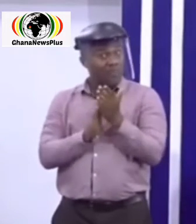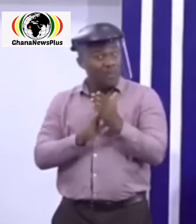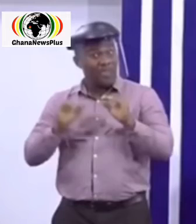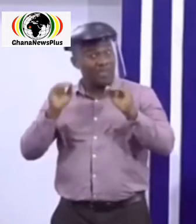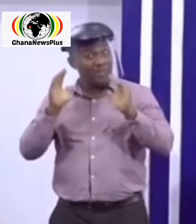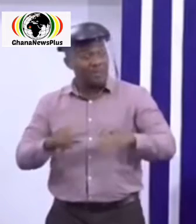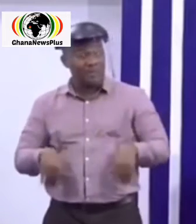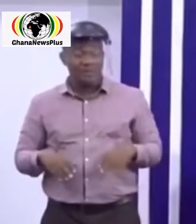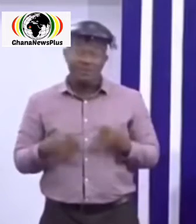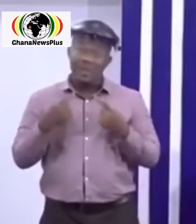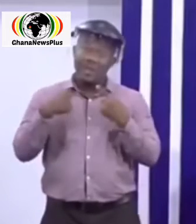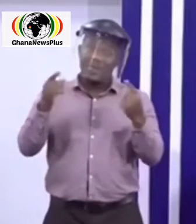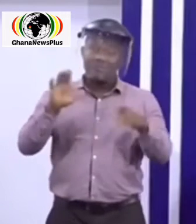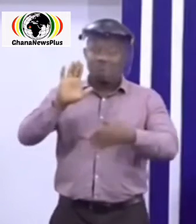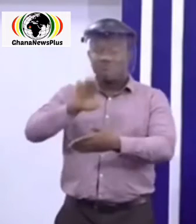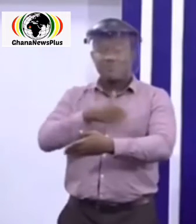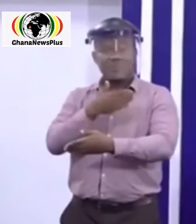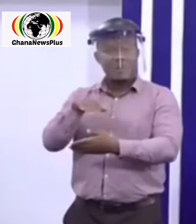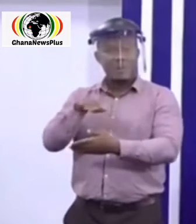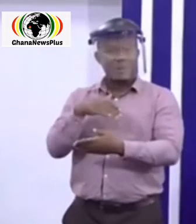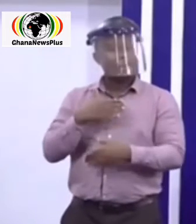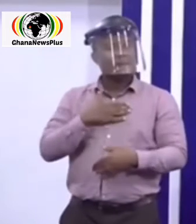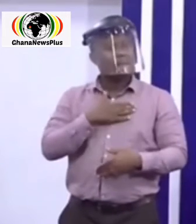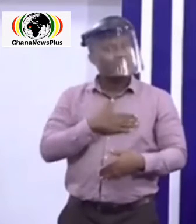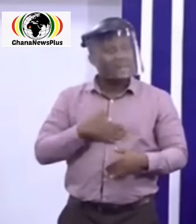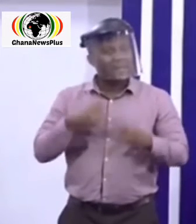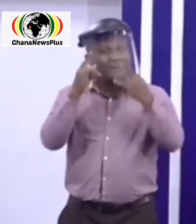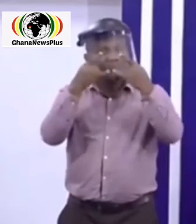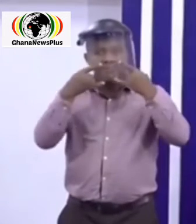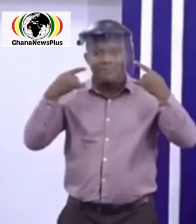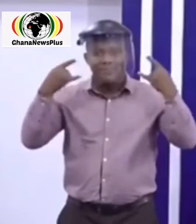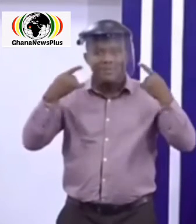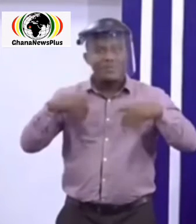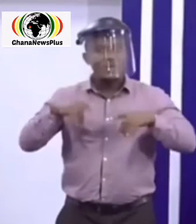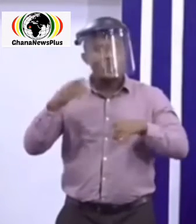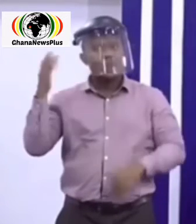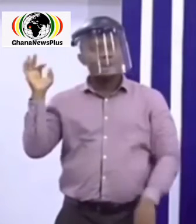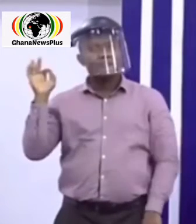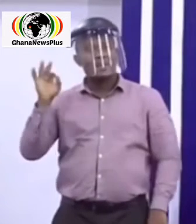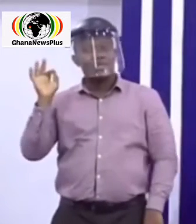announcers must wear face masks during service